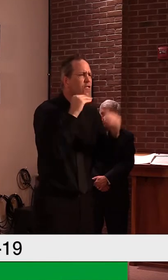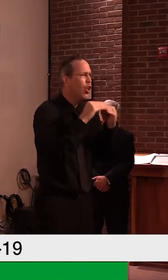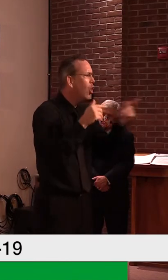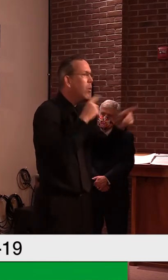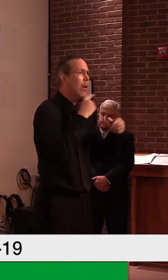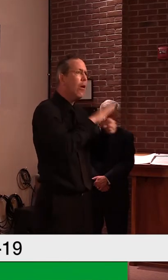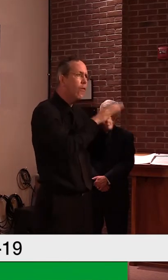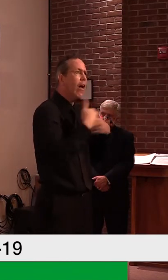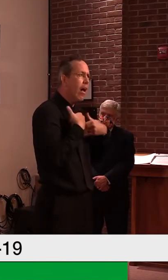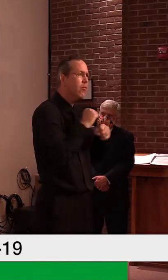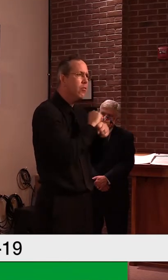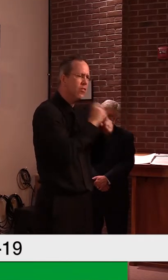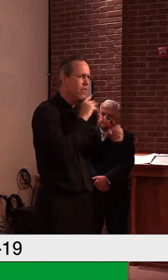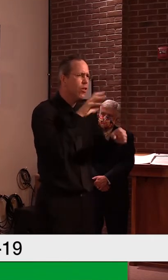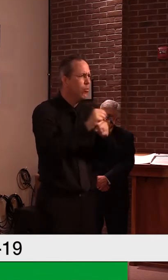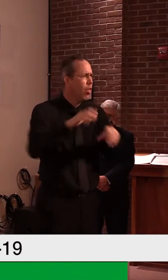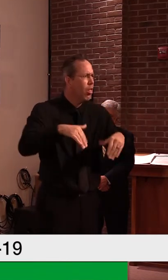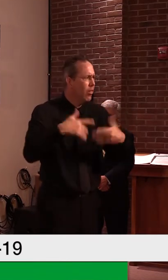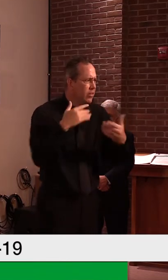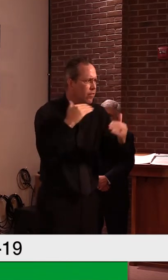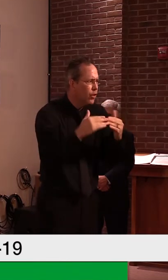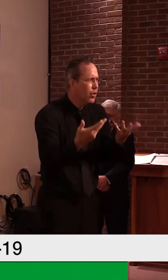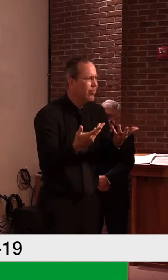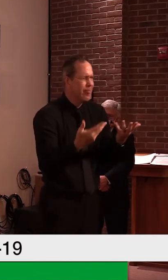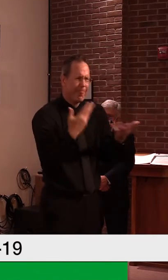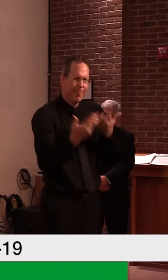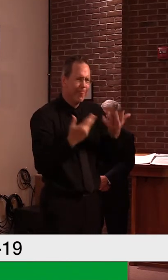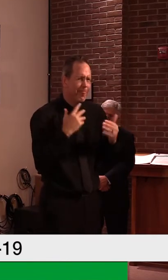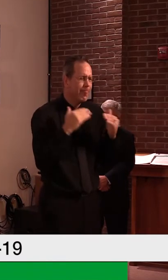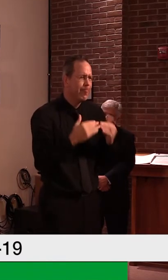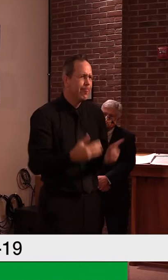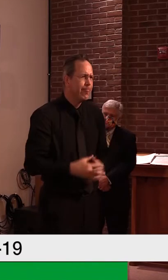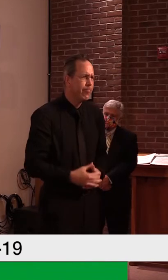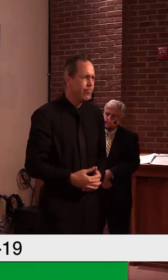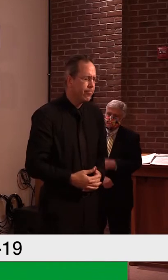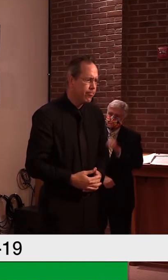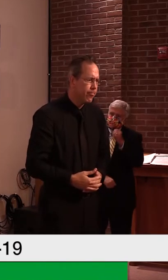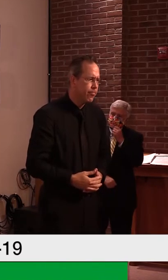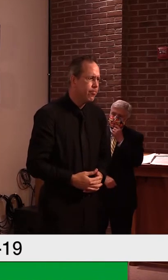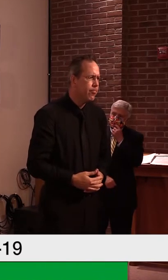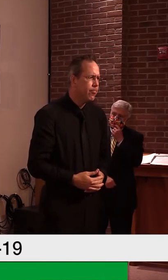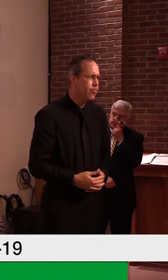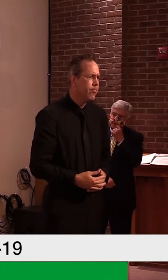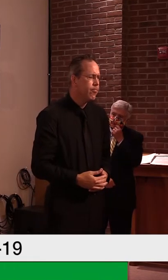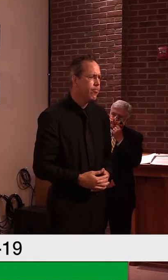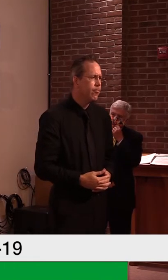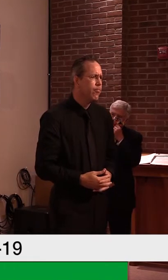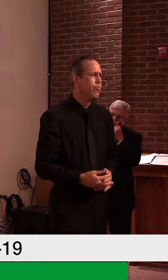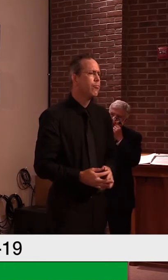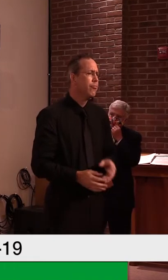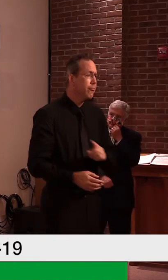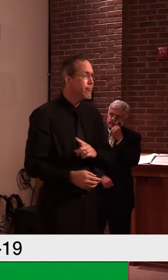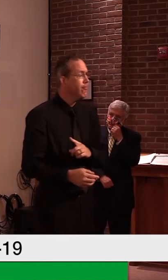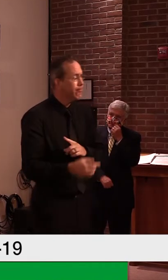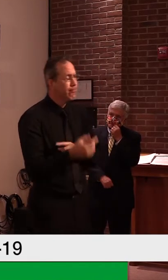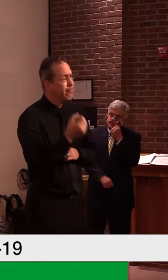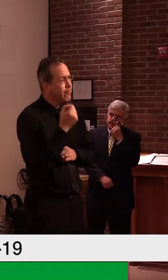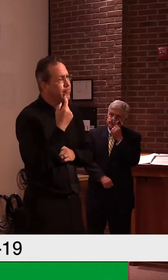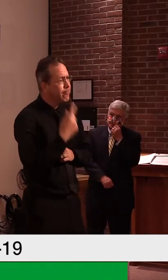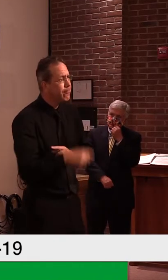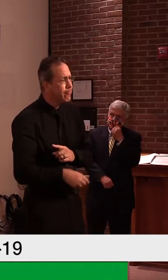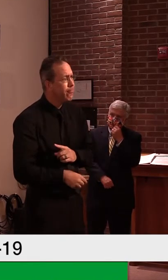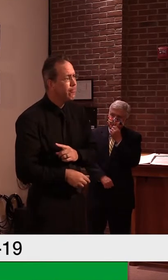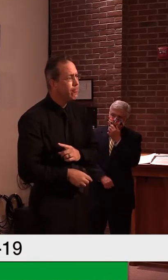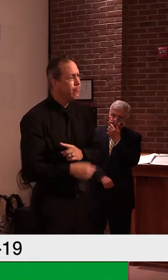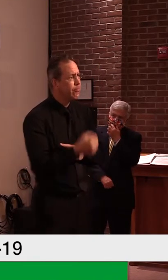but it, there are a lot of obstacles to doing that. Yeah, I just, I understand that in this case. Um,